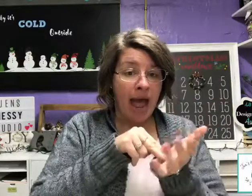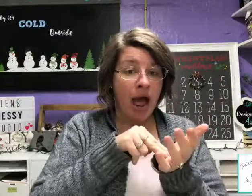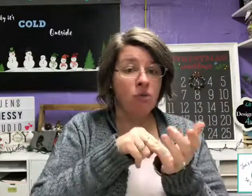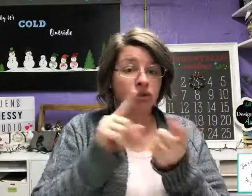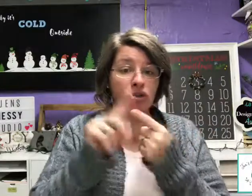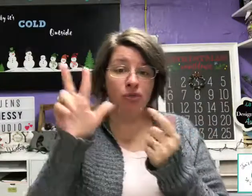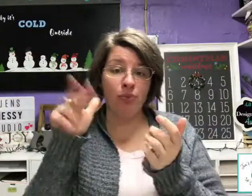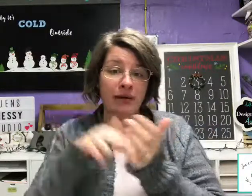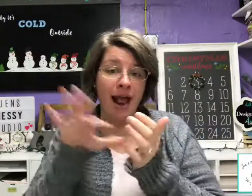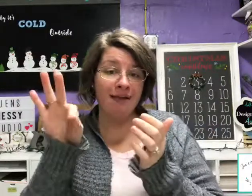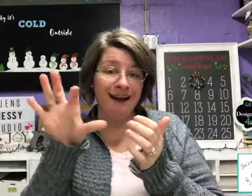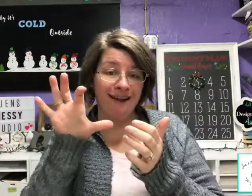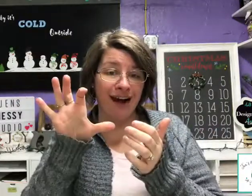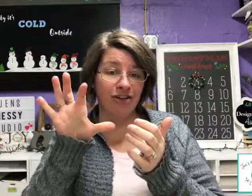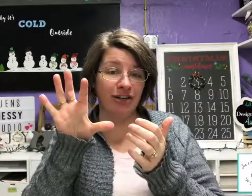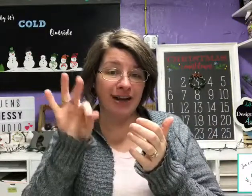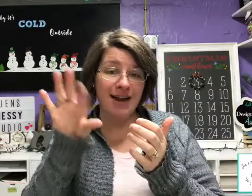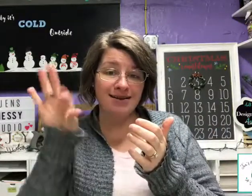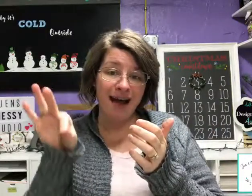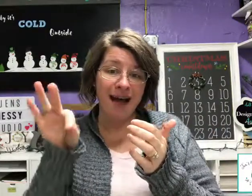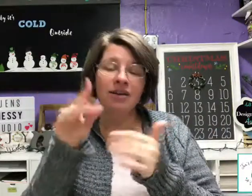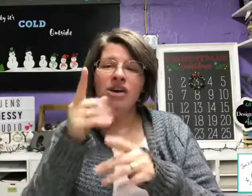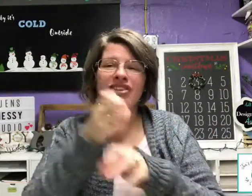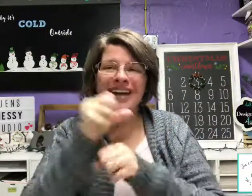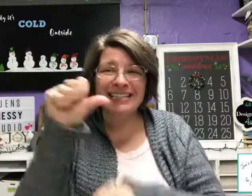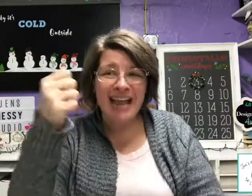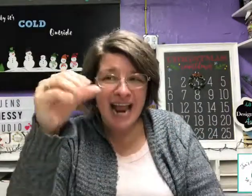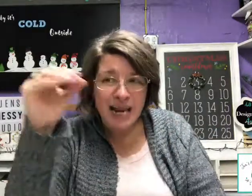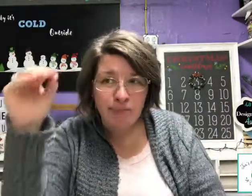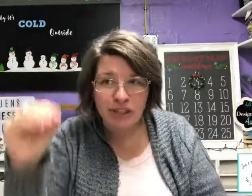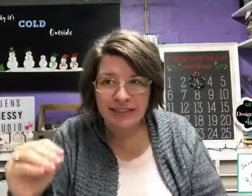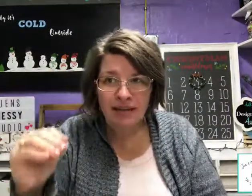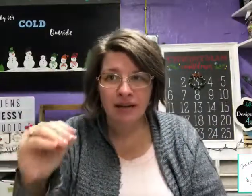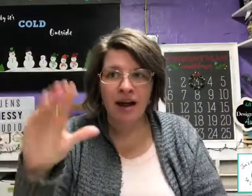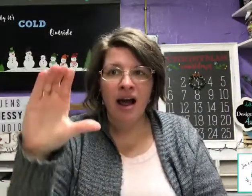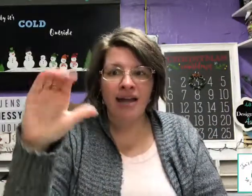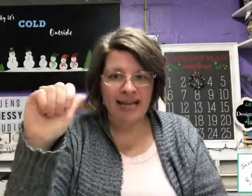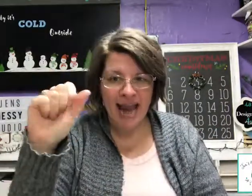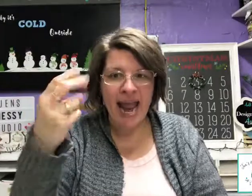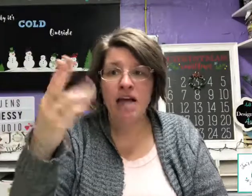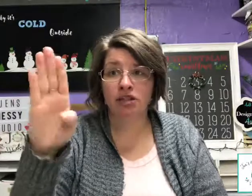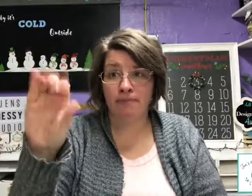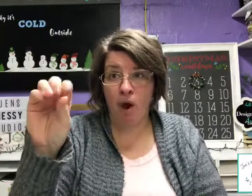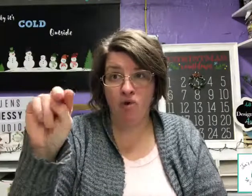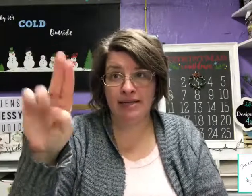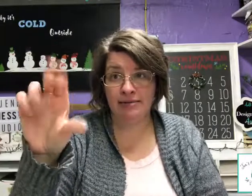,000 to $3,000 to $3 We've got 10% cash voting.